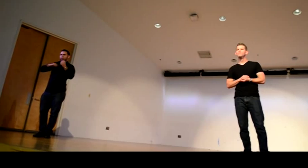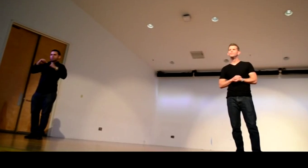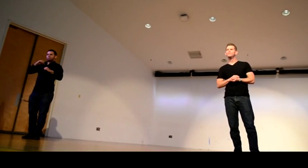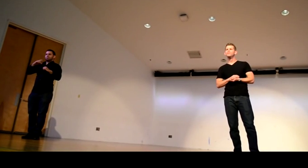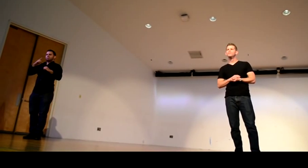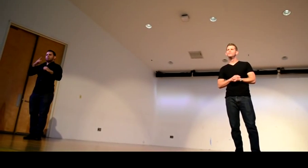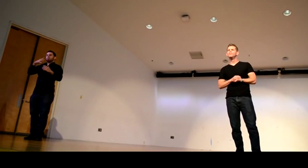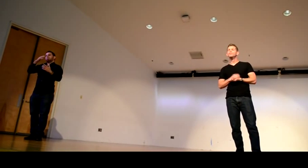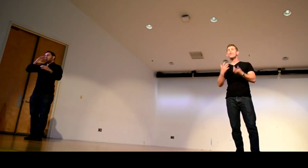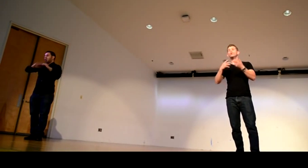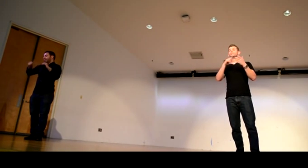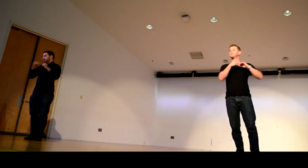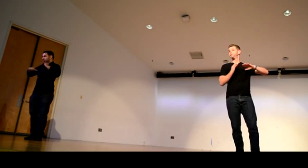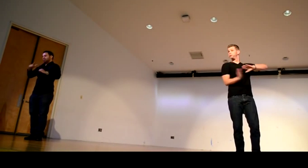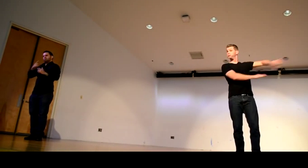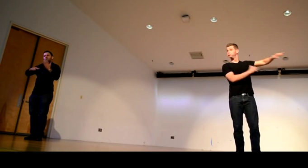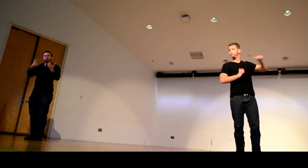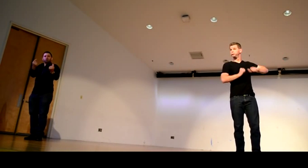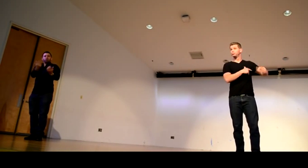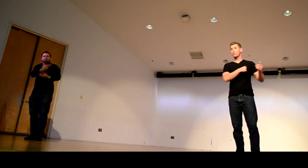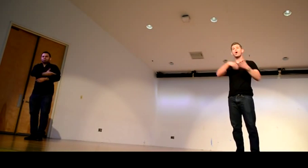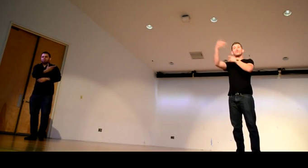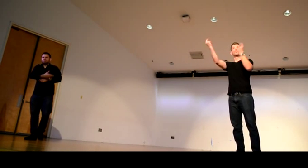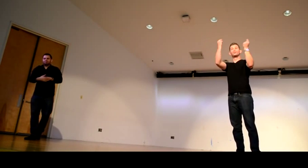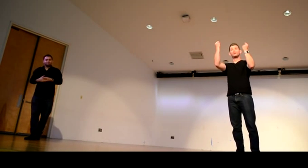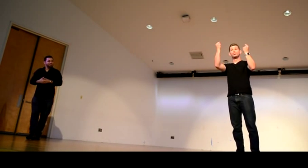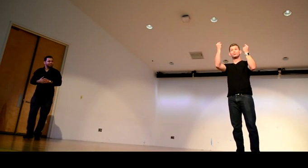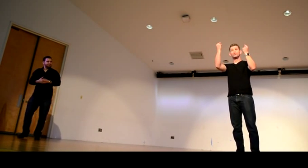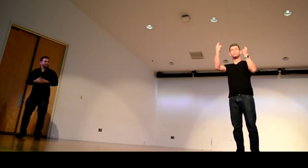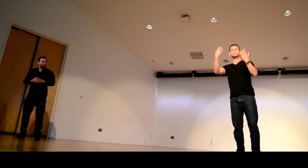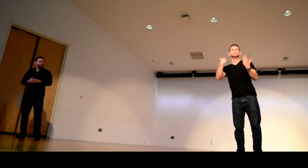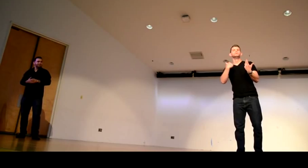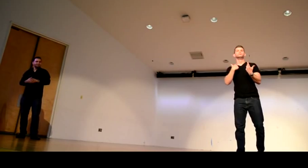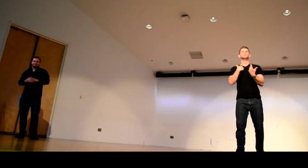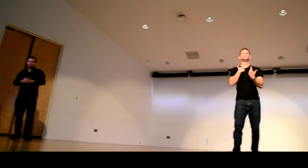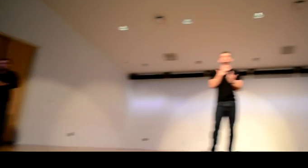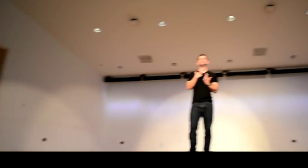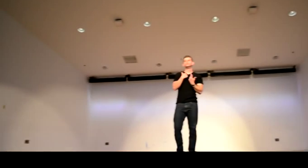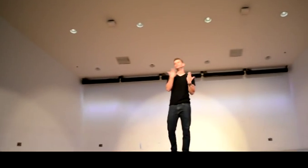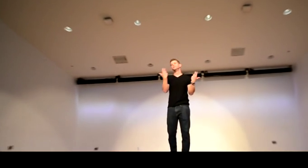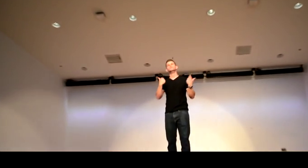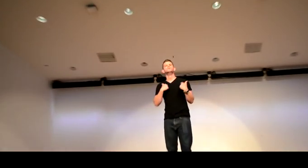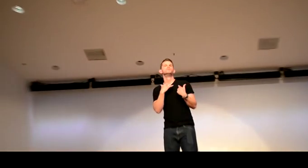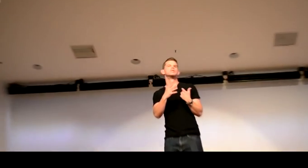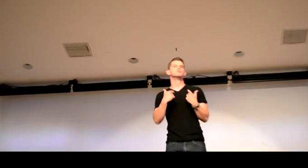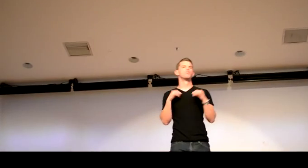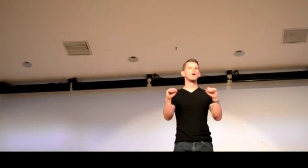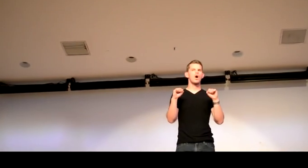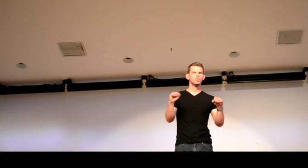You know, now for the show, you know, other than the show, what do you do? Oh, what do I do other than the show? You know, like, for